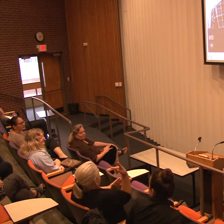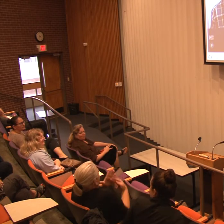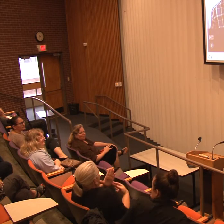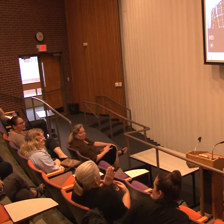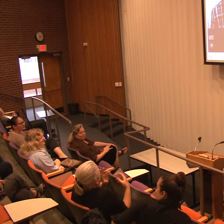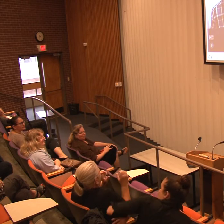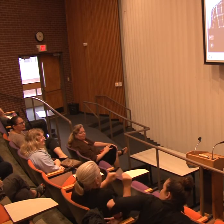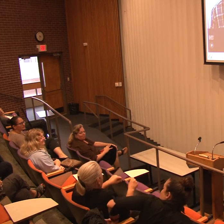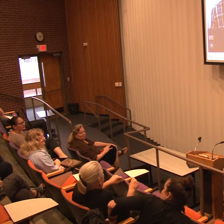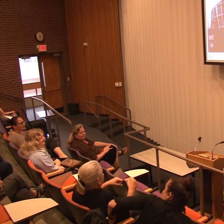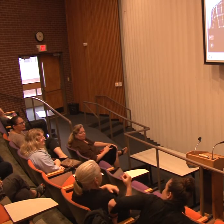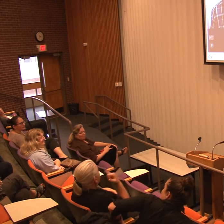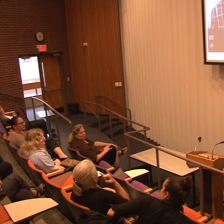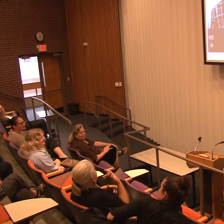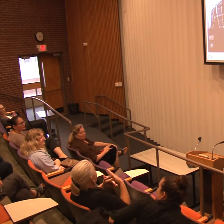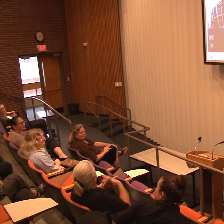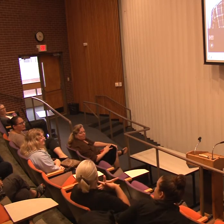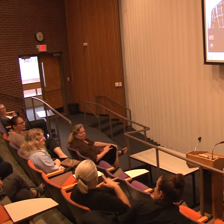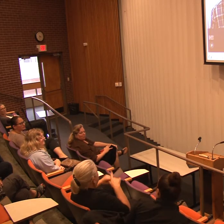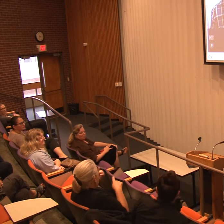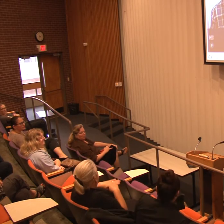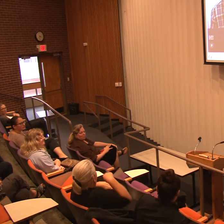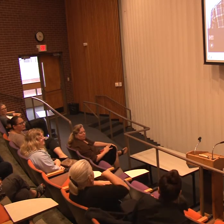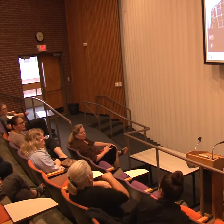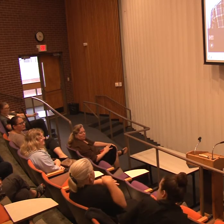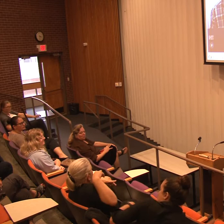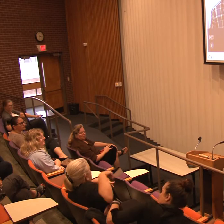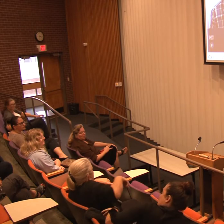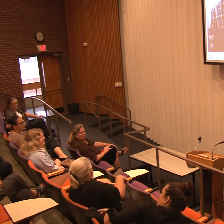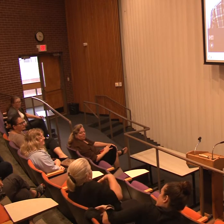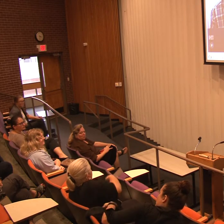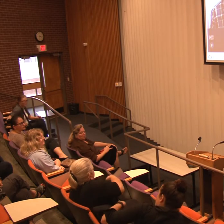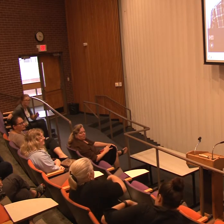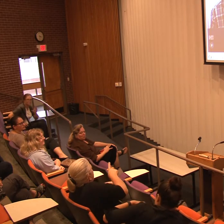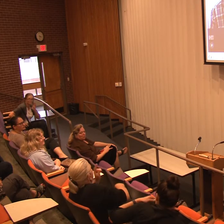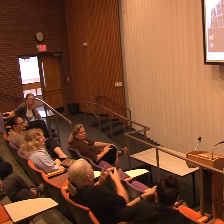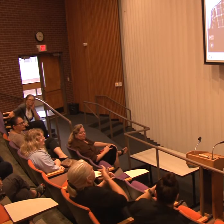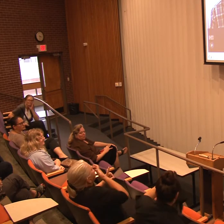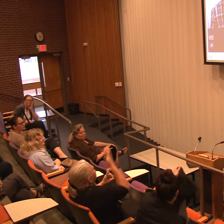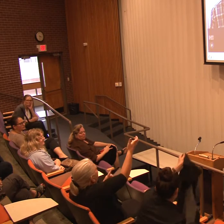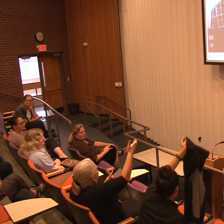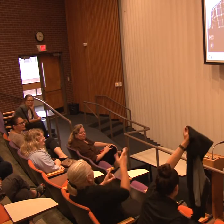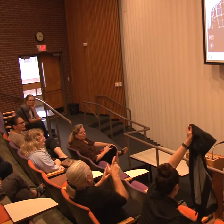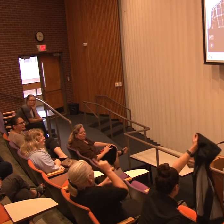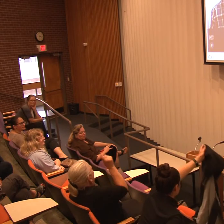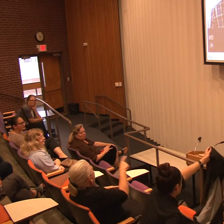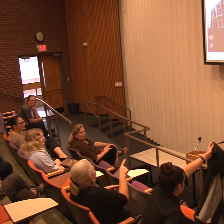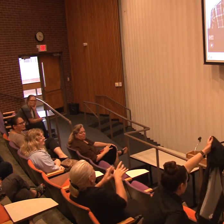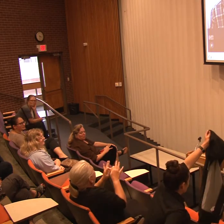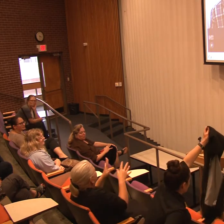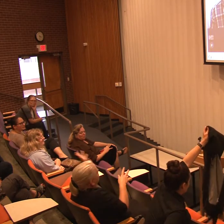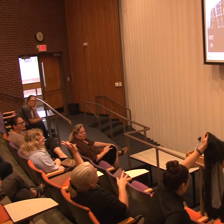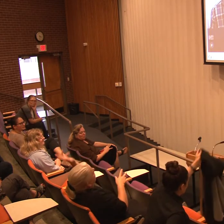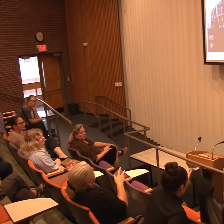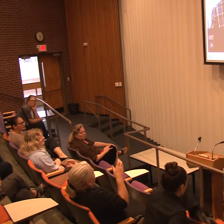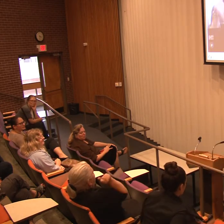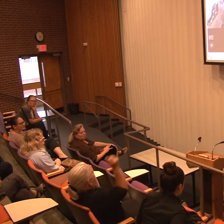if getting down here for mobility reasons is not possible, shout your question and the interpreter will